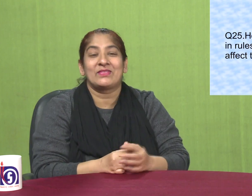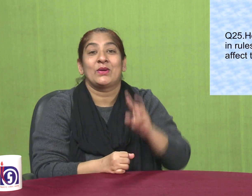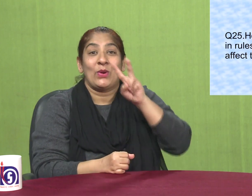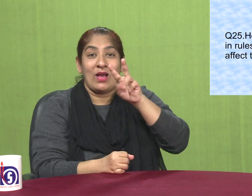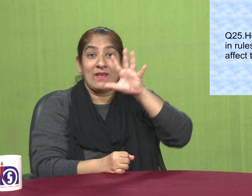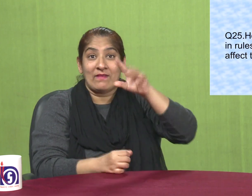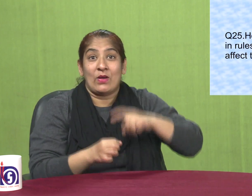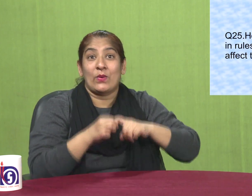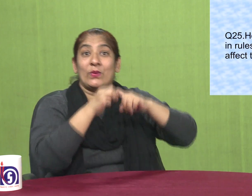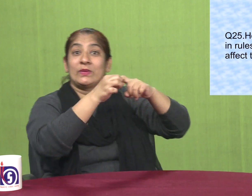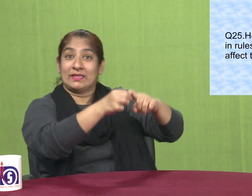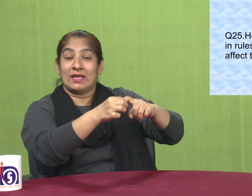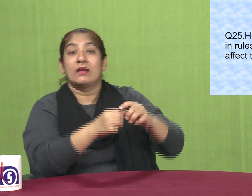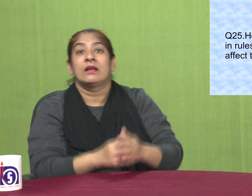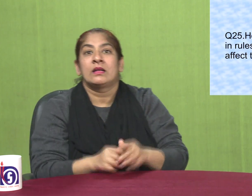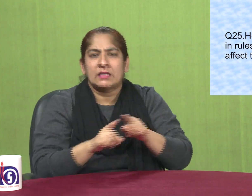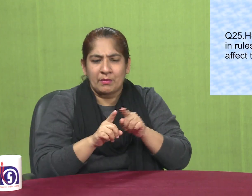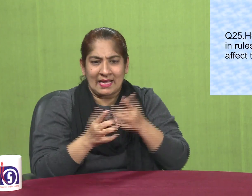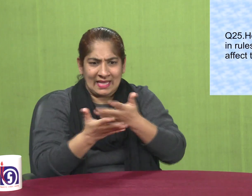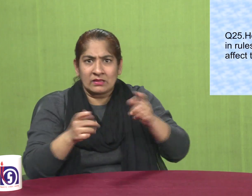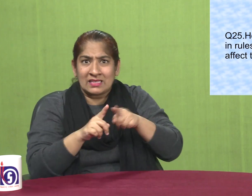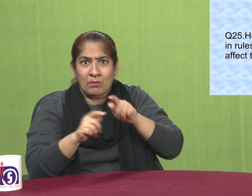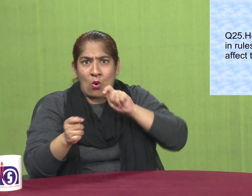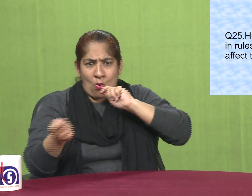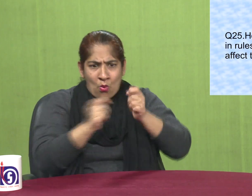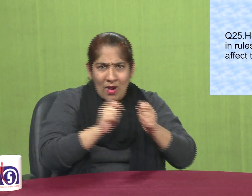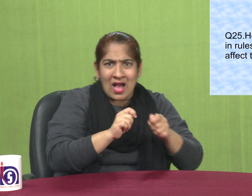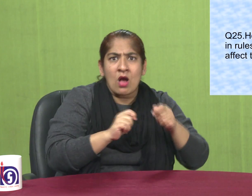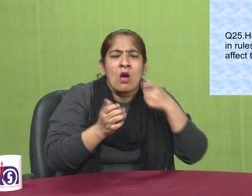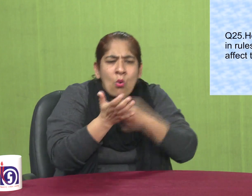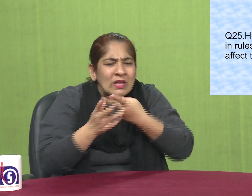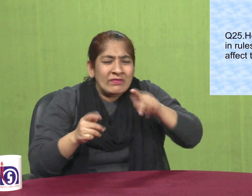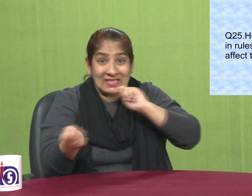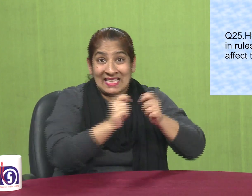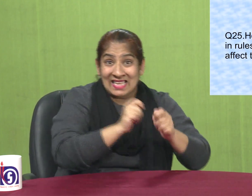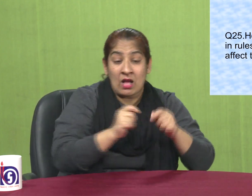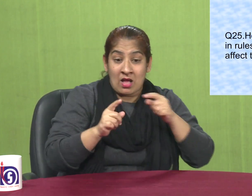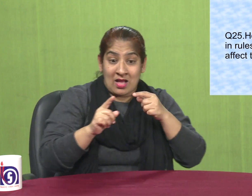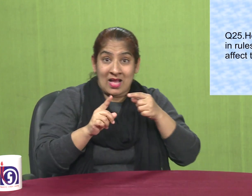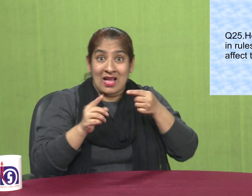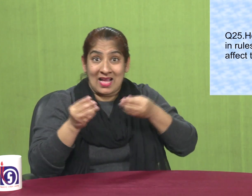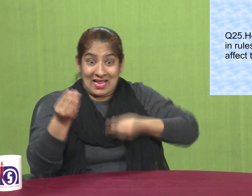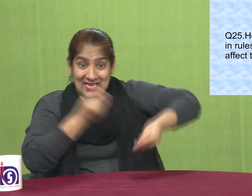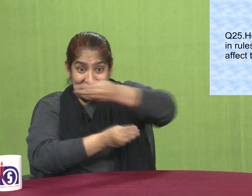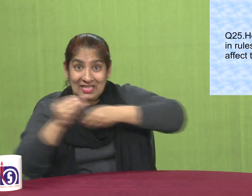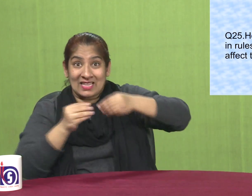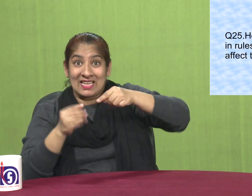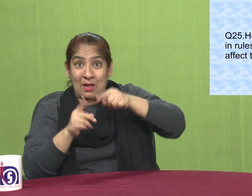question number 25 how does change in rules and regulations